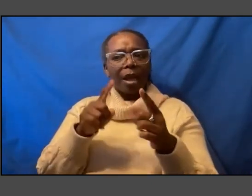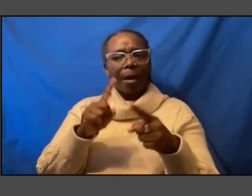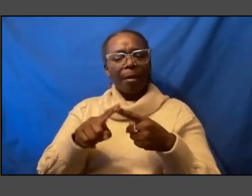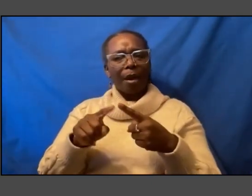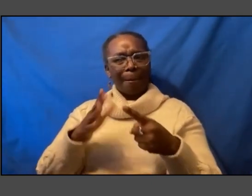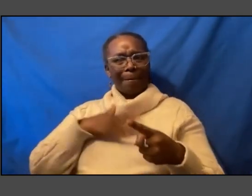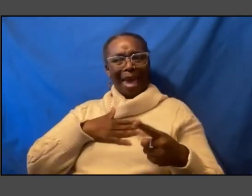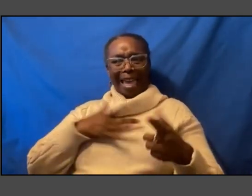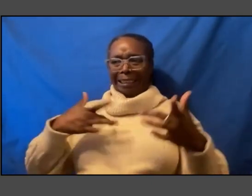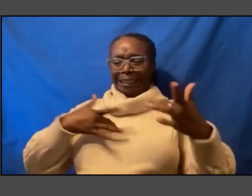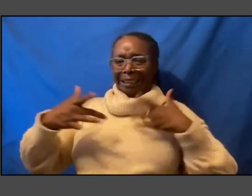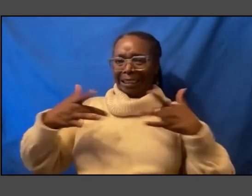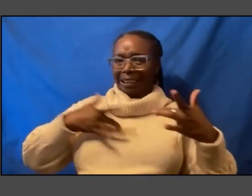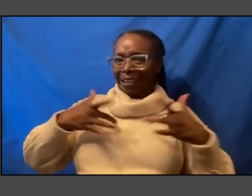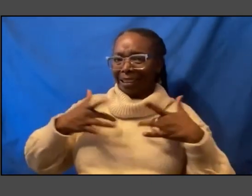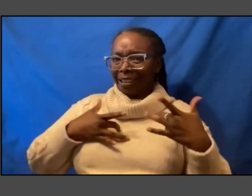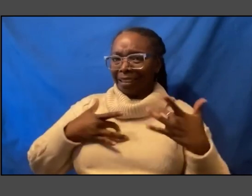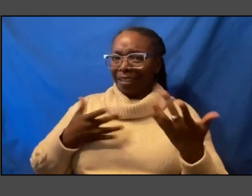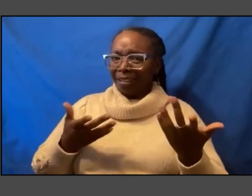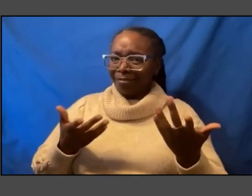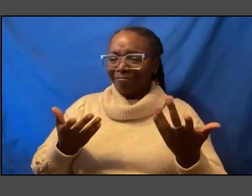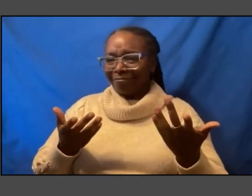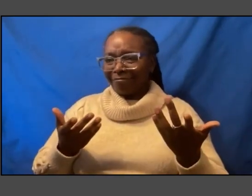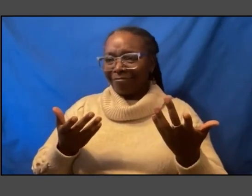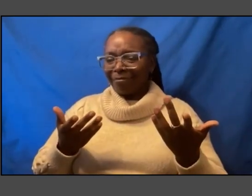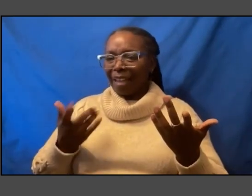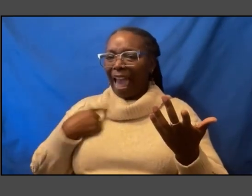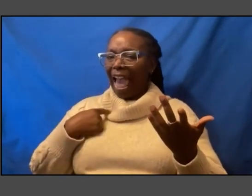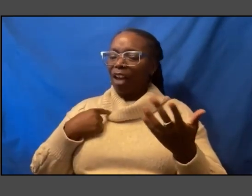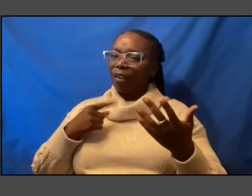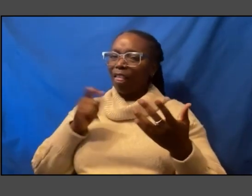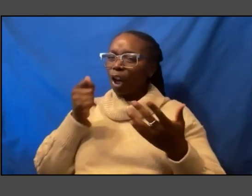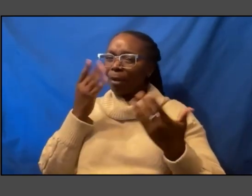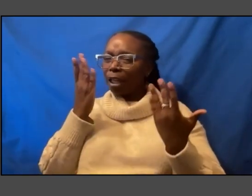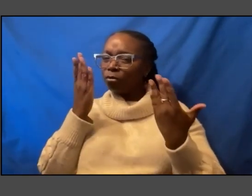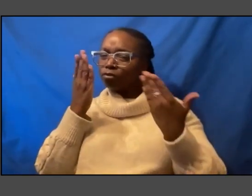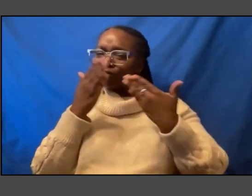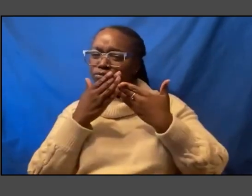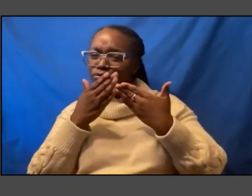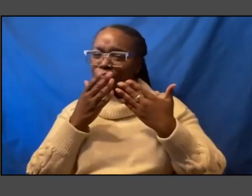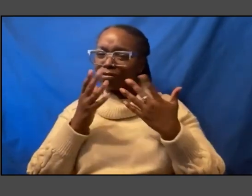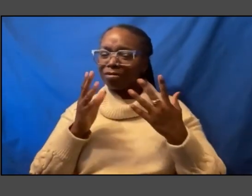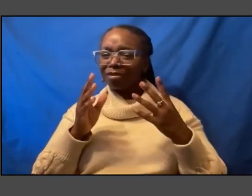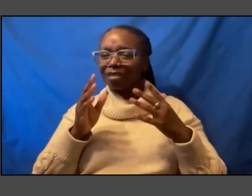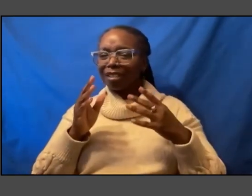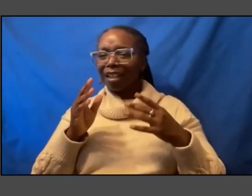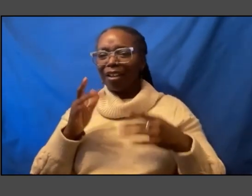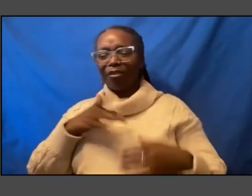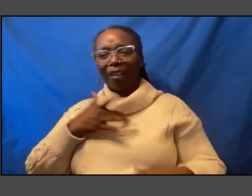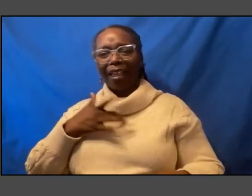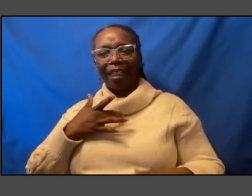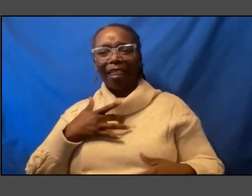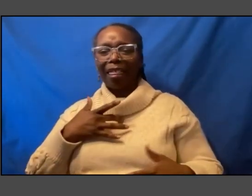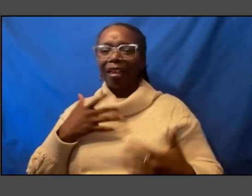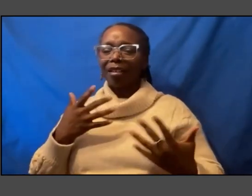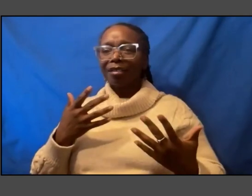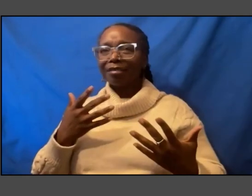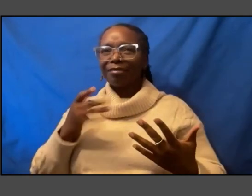that you know there's a shadow over this there's a kind of sense that these stories as important as they are